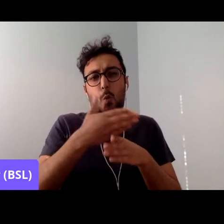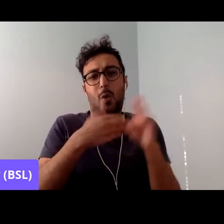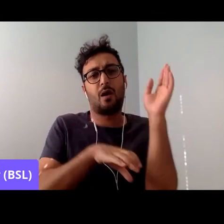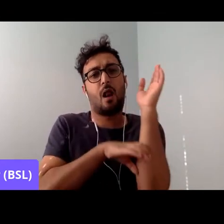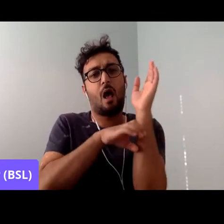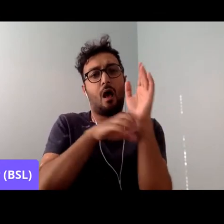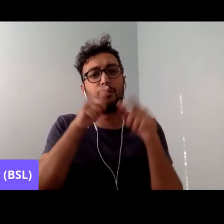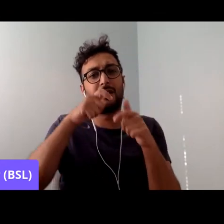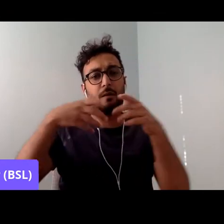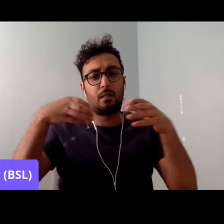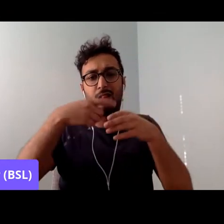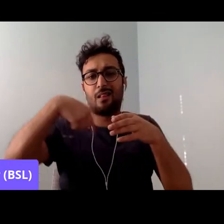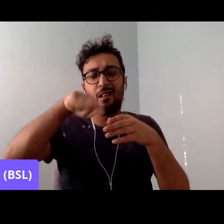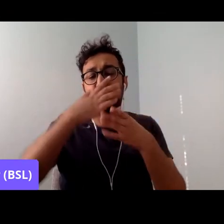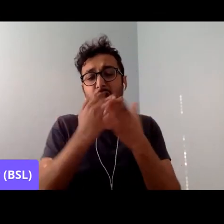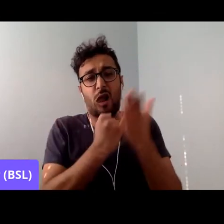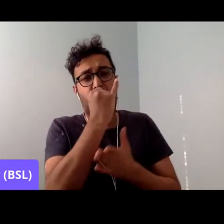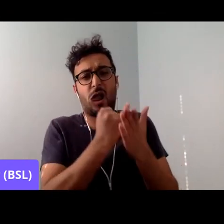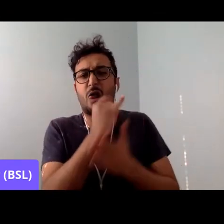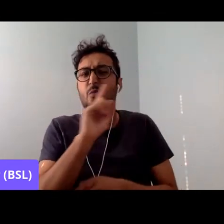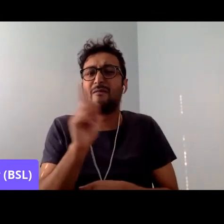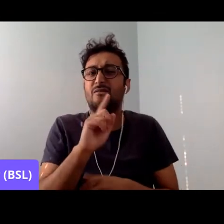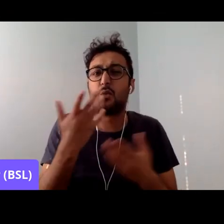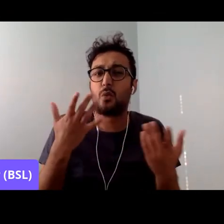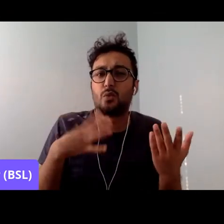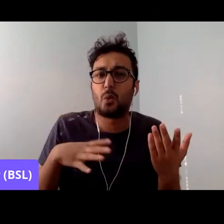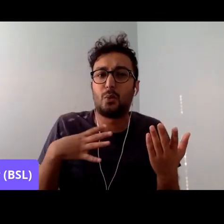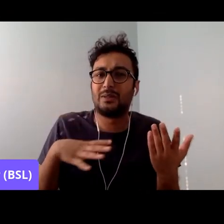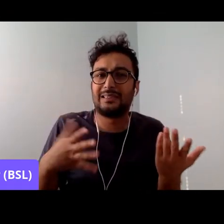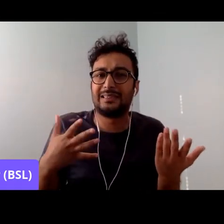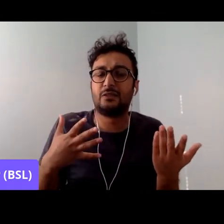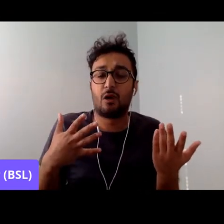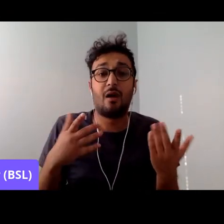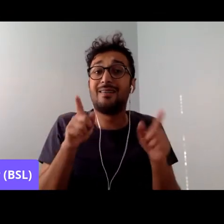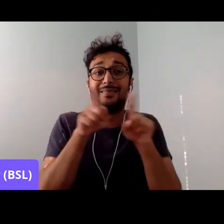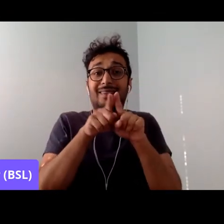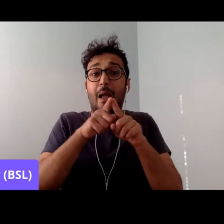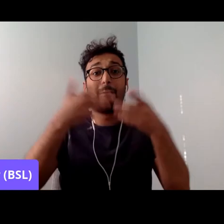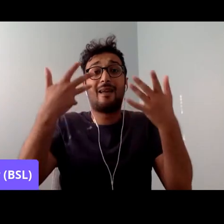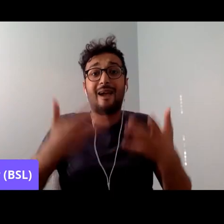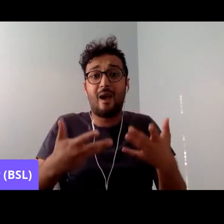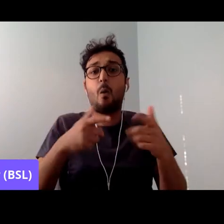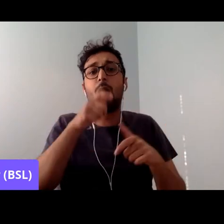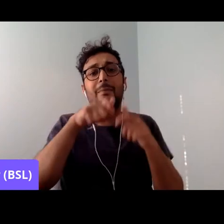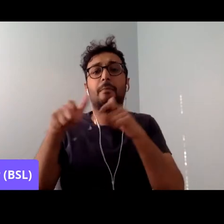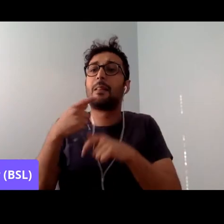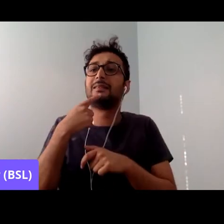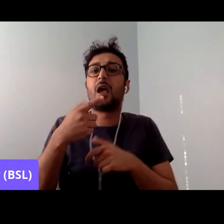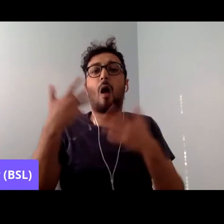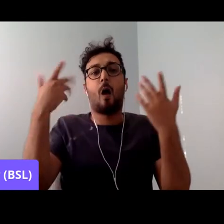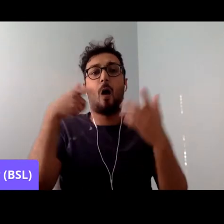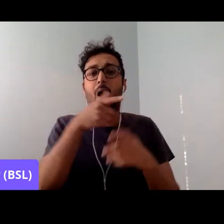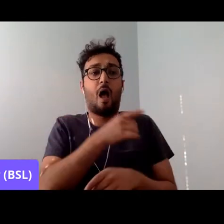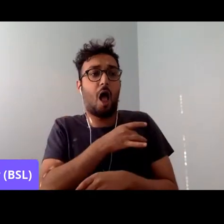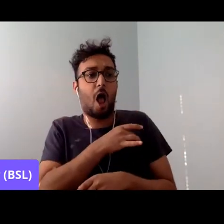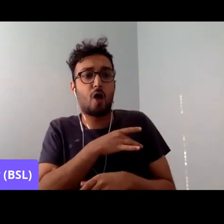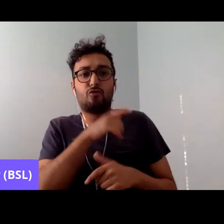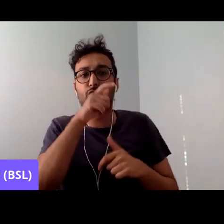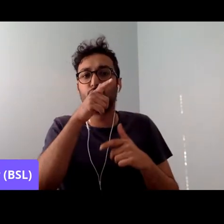class movement. Just as now, people said that Irish migrants were driving down wages.